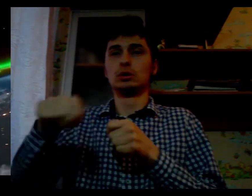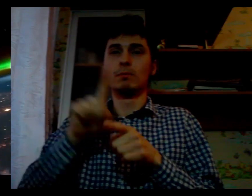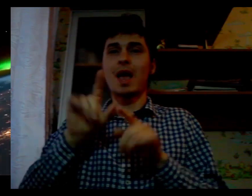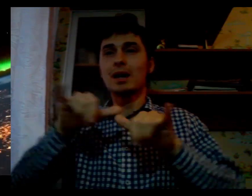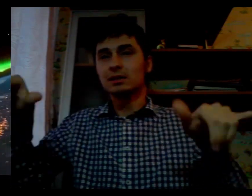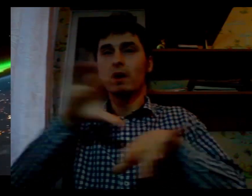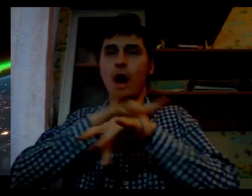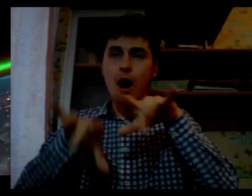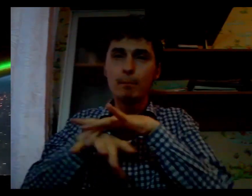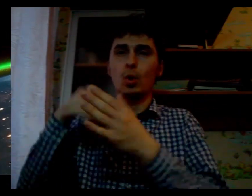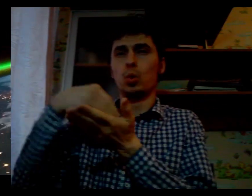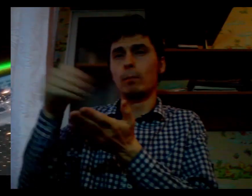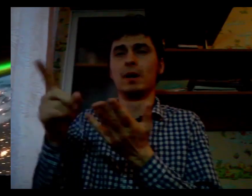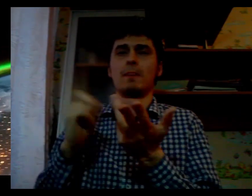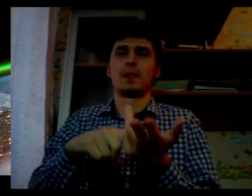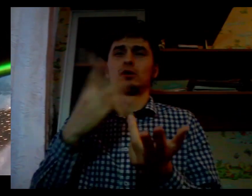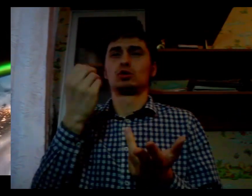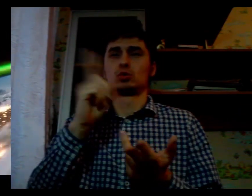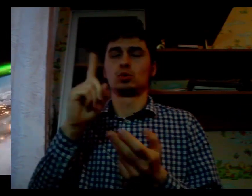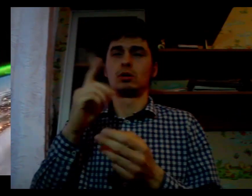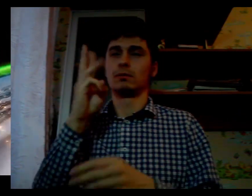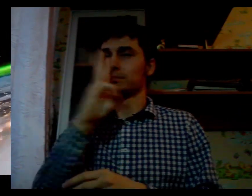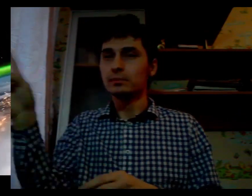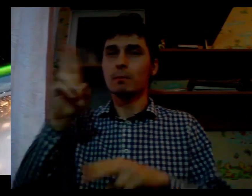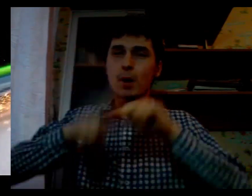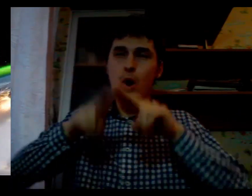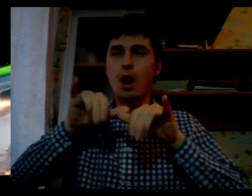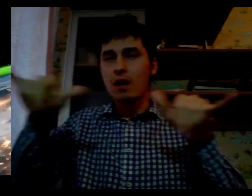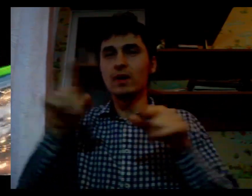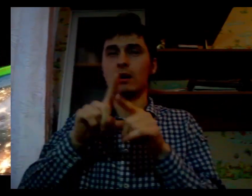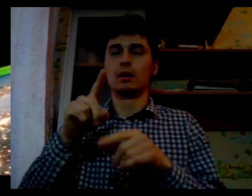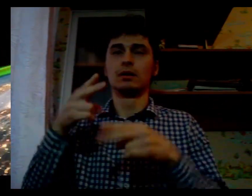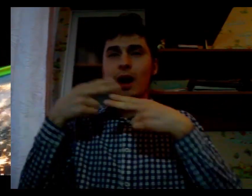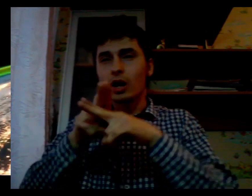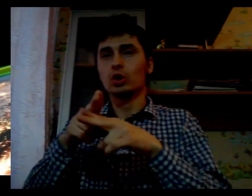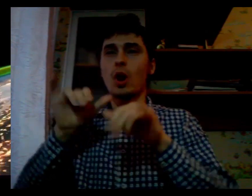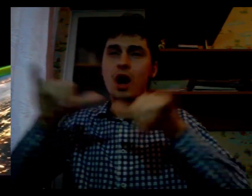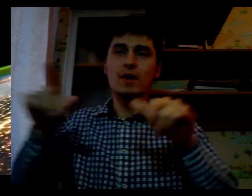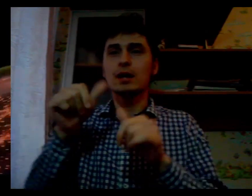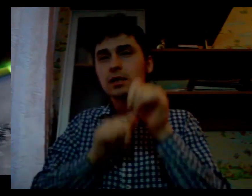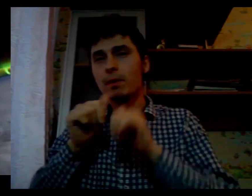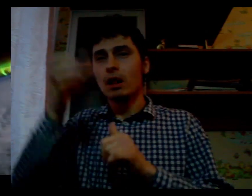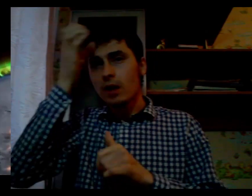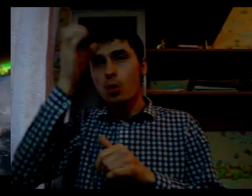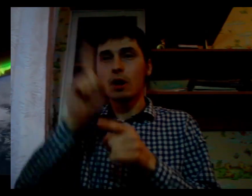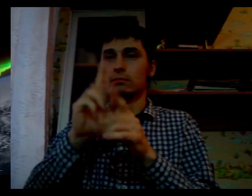Realizing this goal will require an intrepidorial spirit, a new generation of scientists.